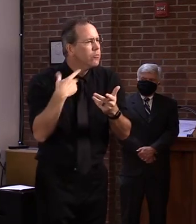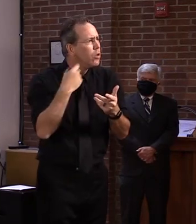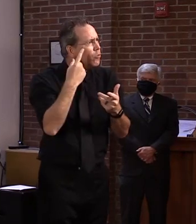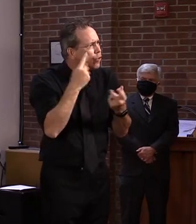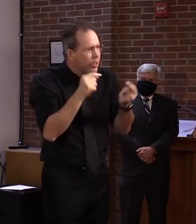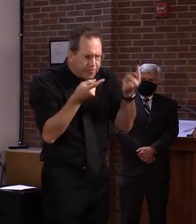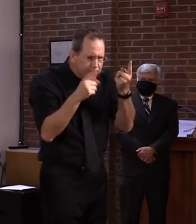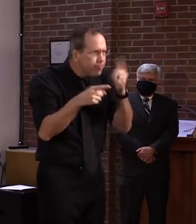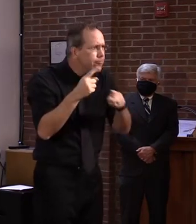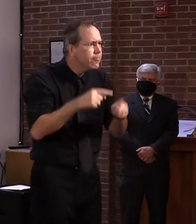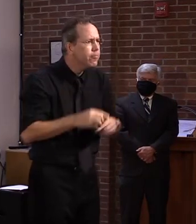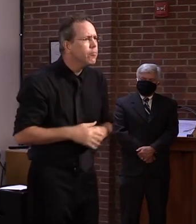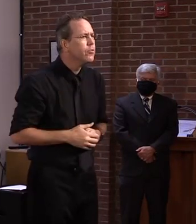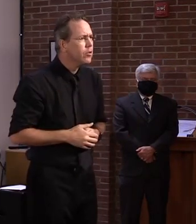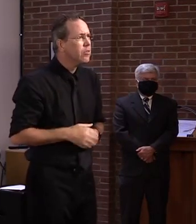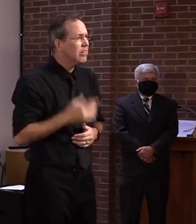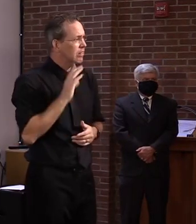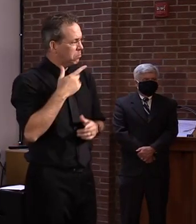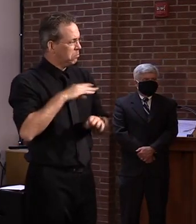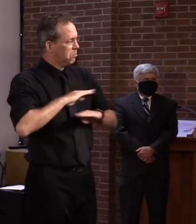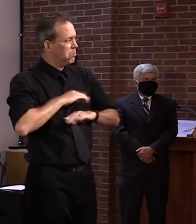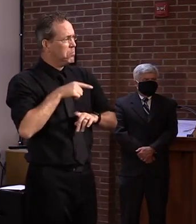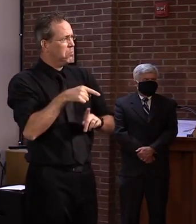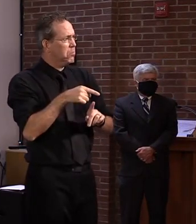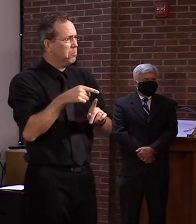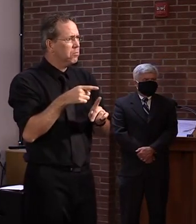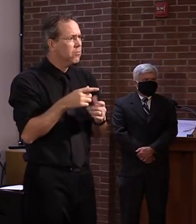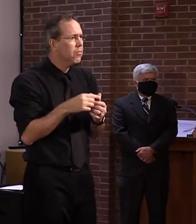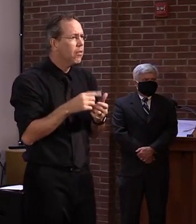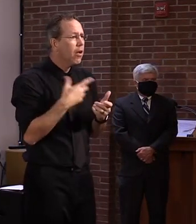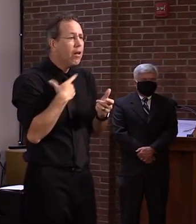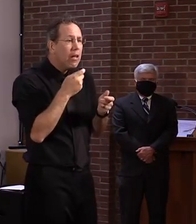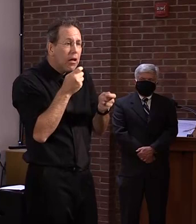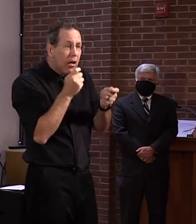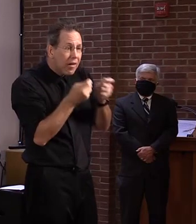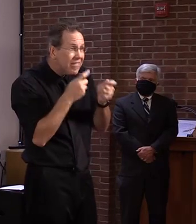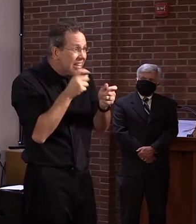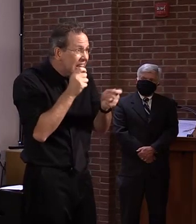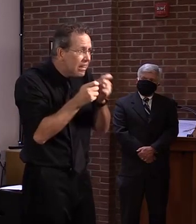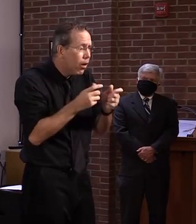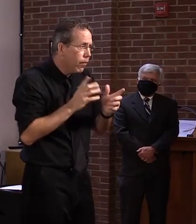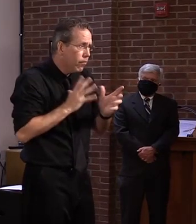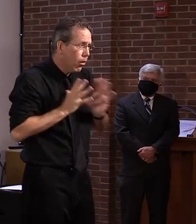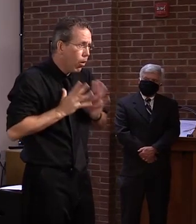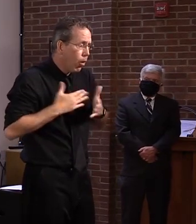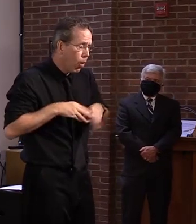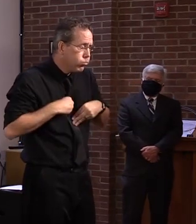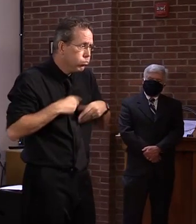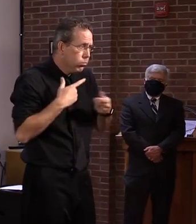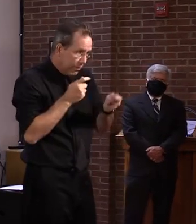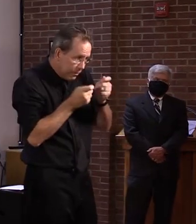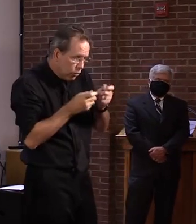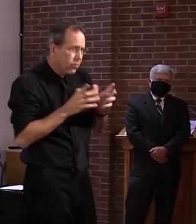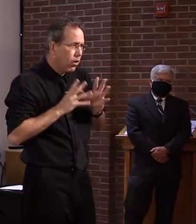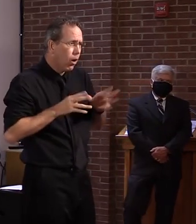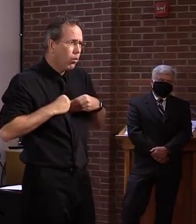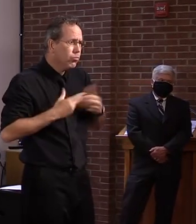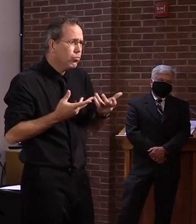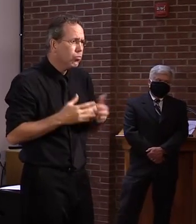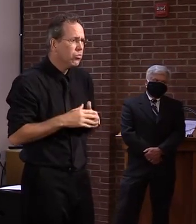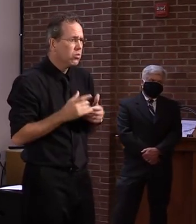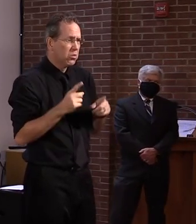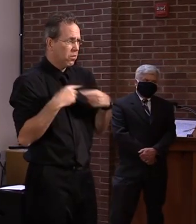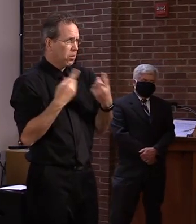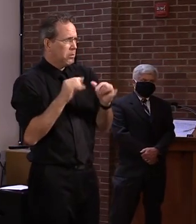welcoming their input. And we'll make adjustments as necessary as we do with every single budget that we present. And then